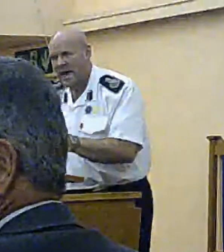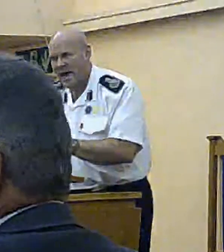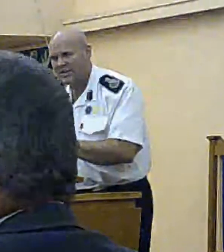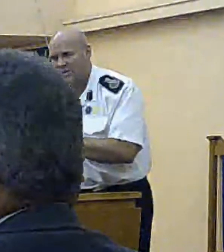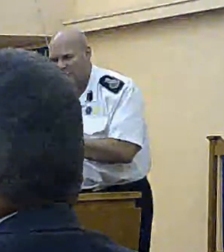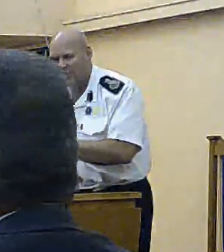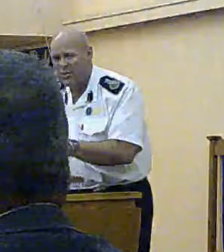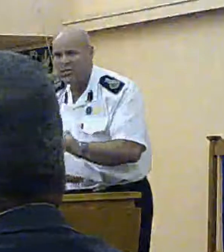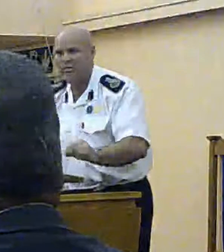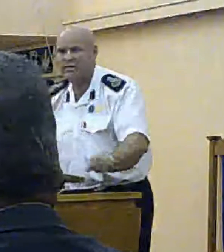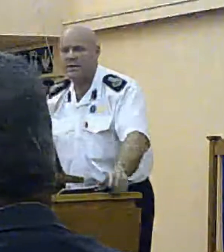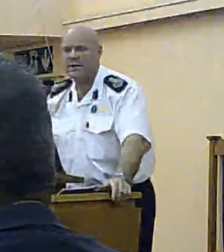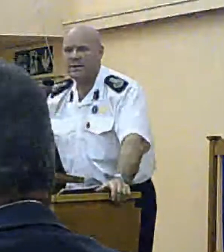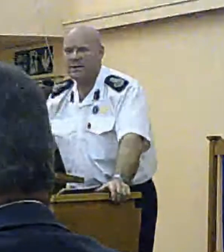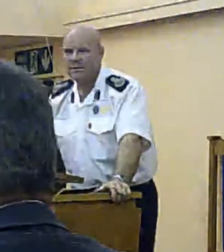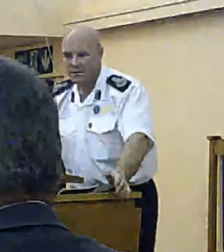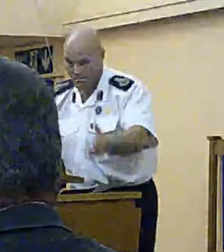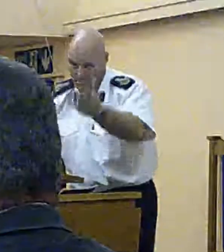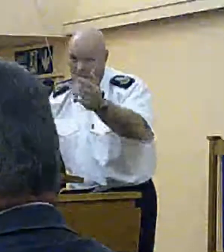has driven the route.